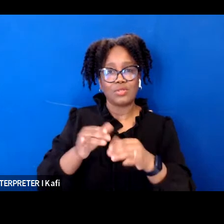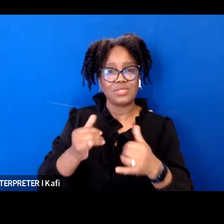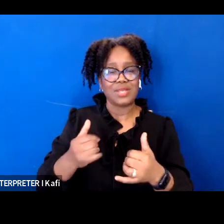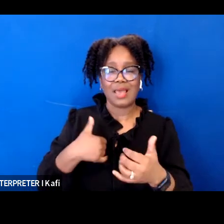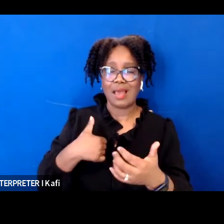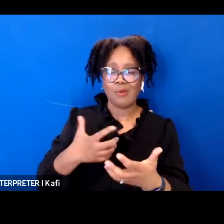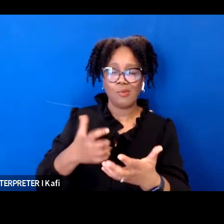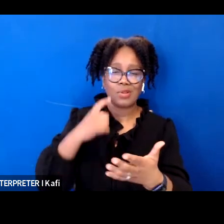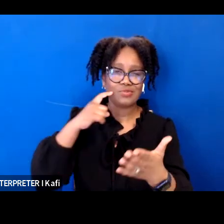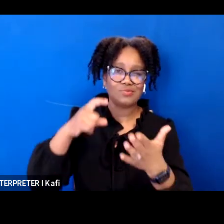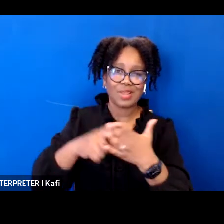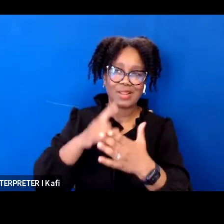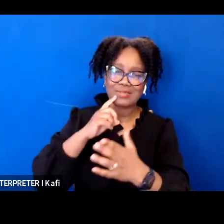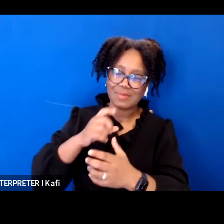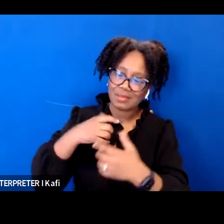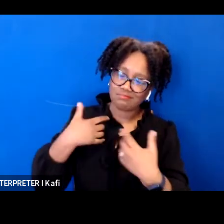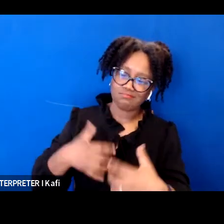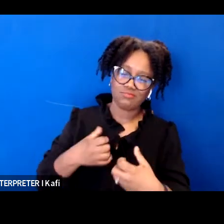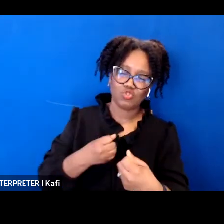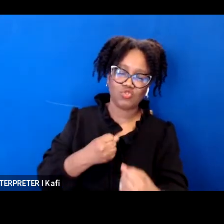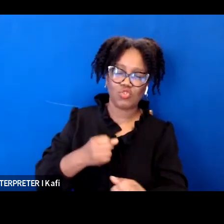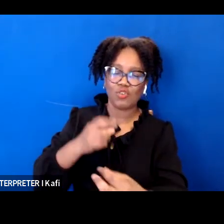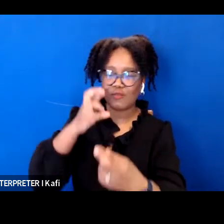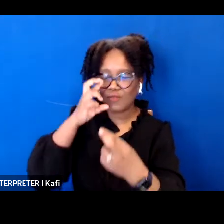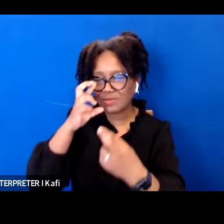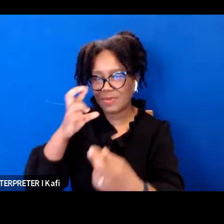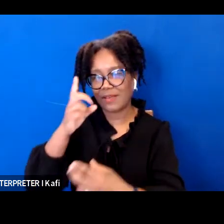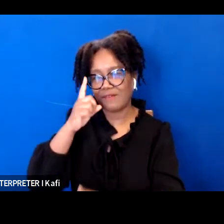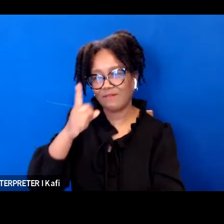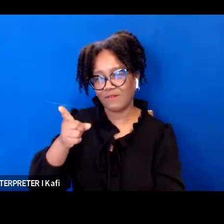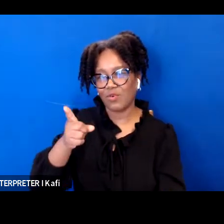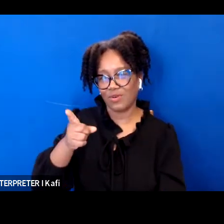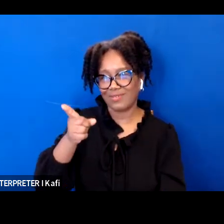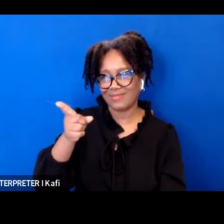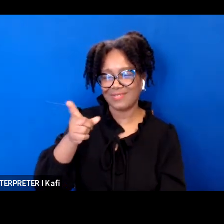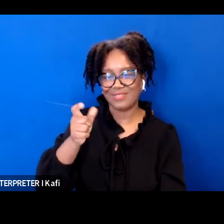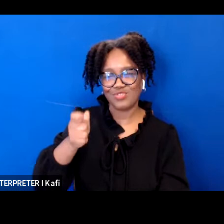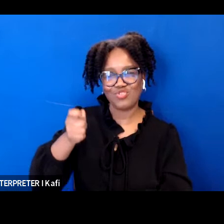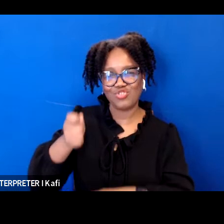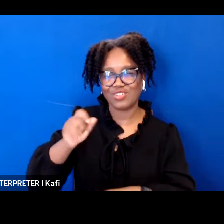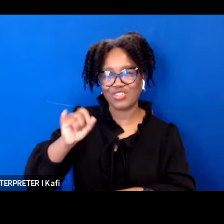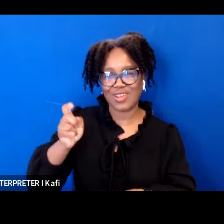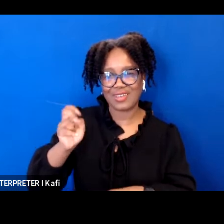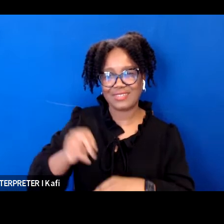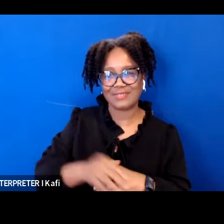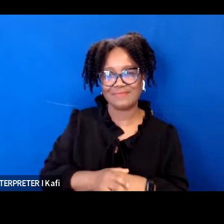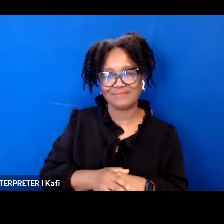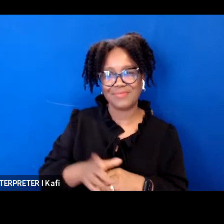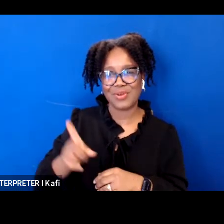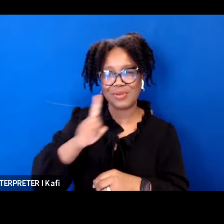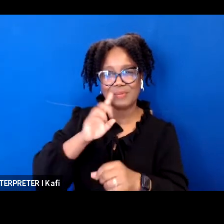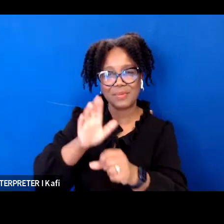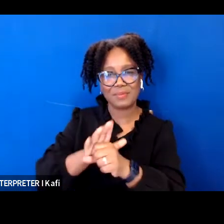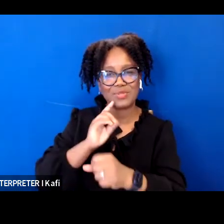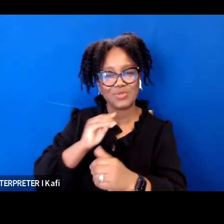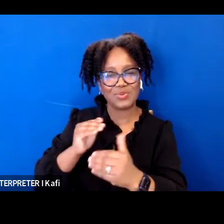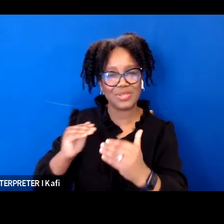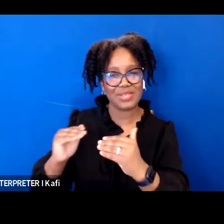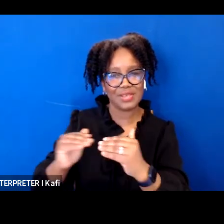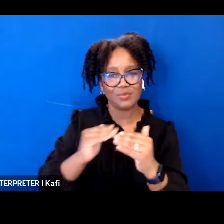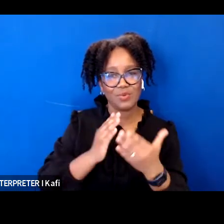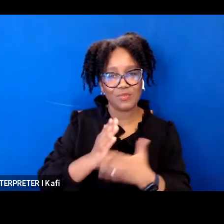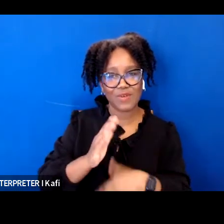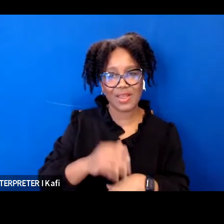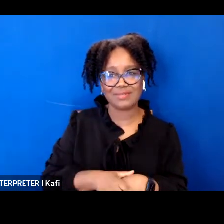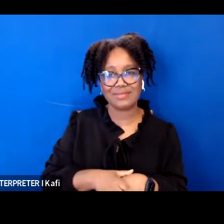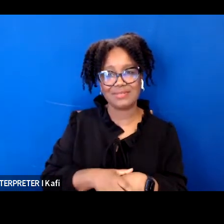my firm belief that her record in history demonstrate a firm commitment to equal rights and equal justice and the rule of law and my respectful